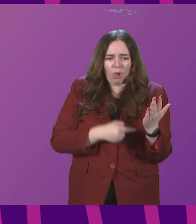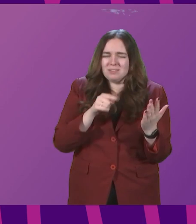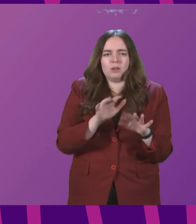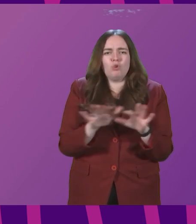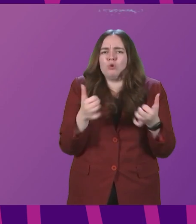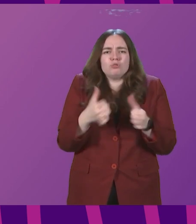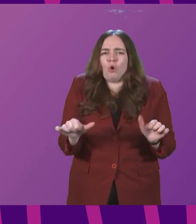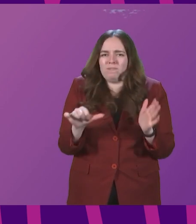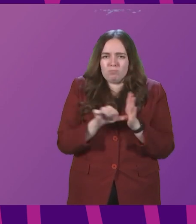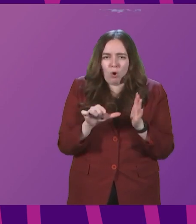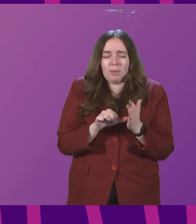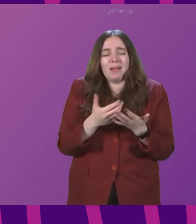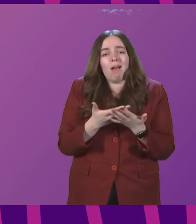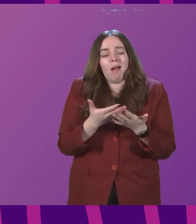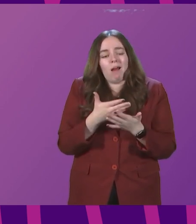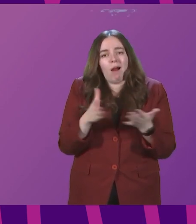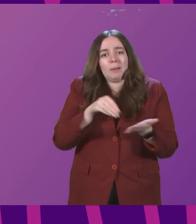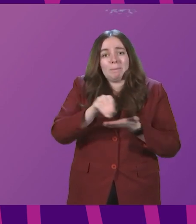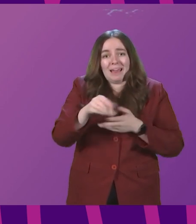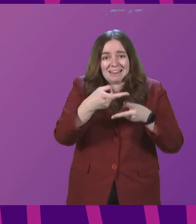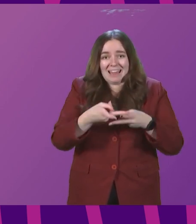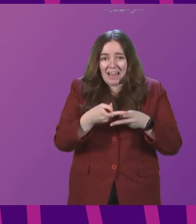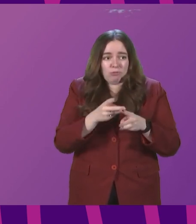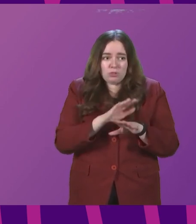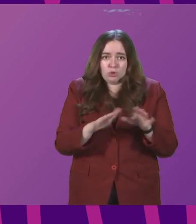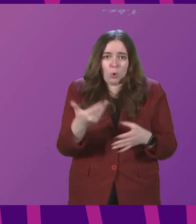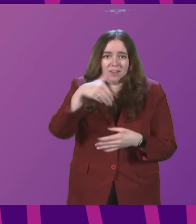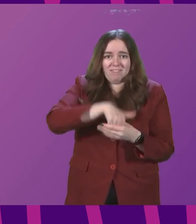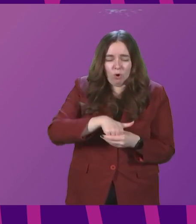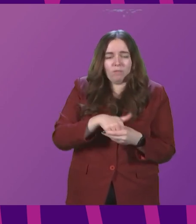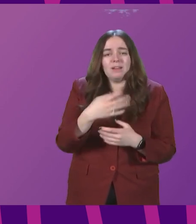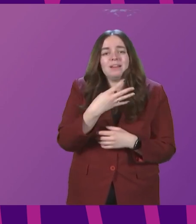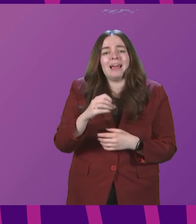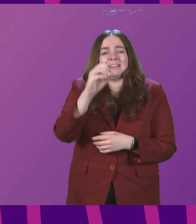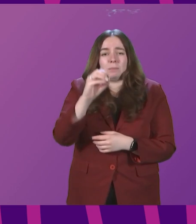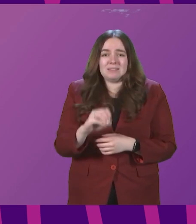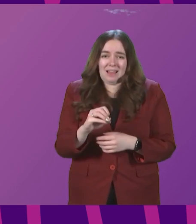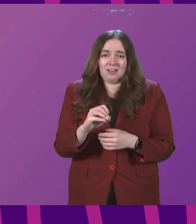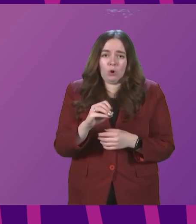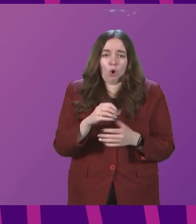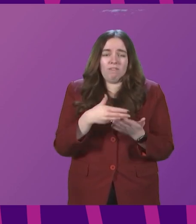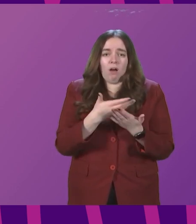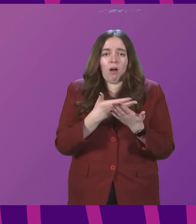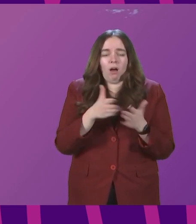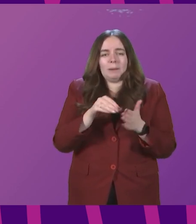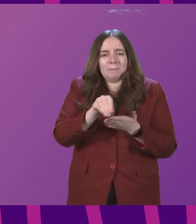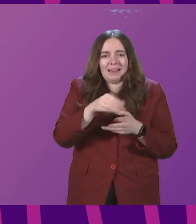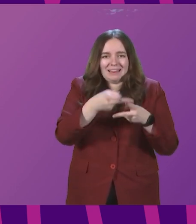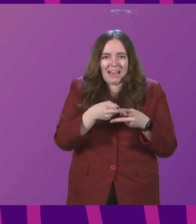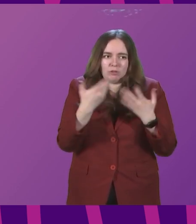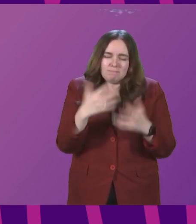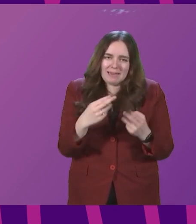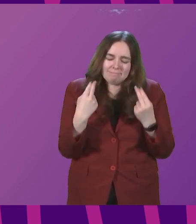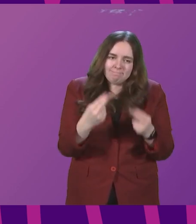and unpaid carers have yet again not been involved. Ninety per cent of unpaid carers have stepped up, providing 24 hours a day support for nothing.